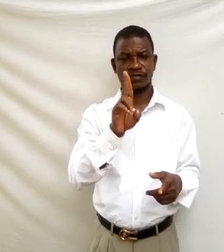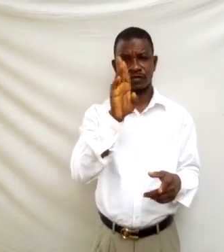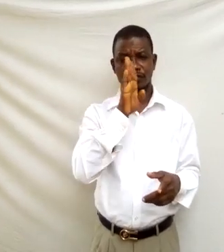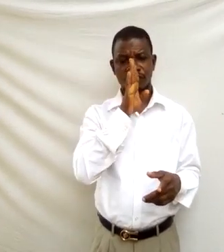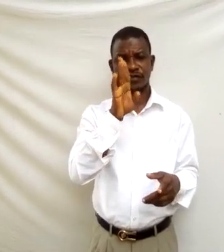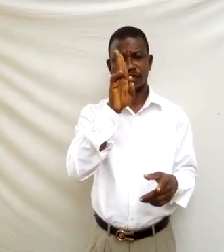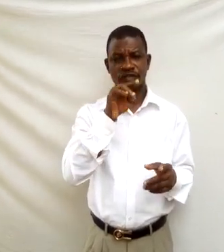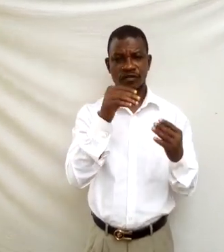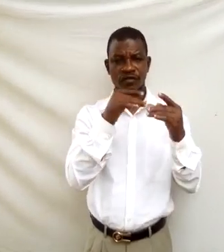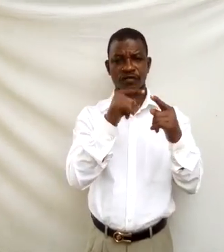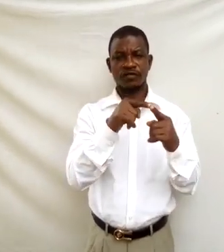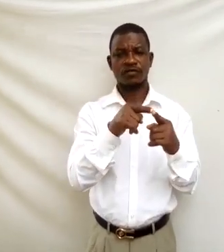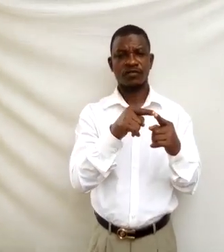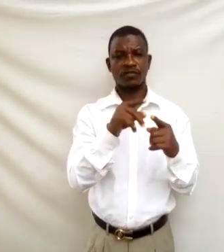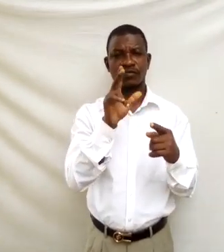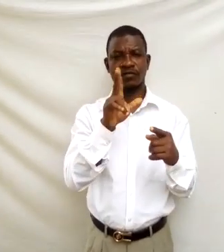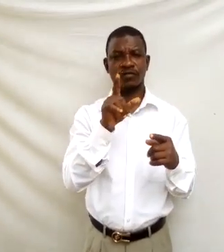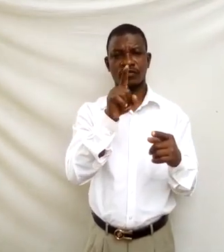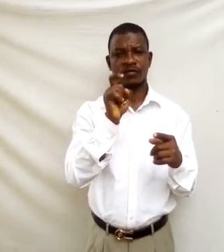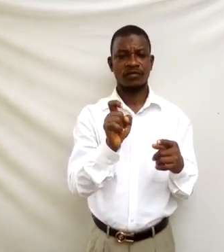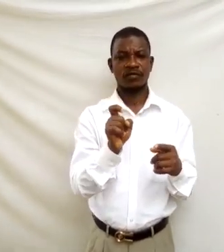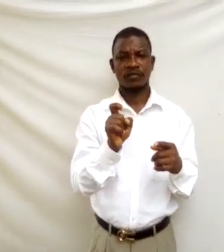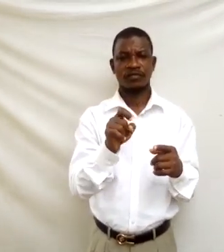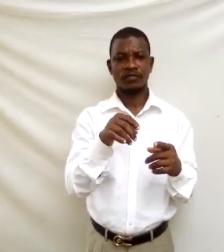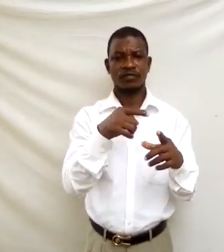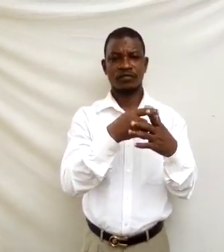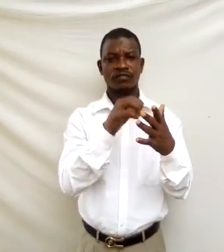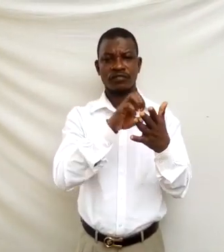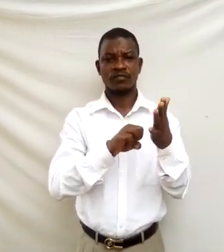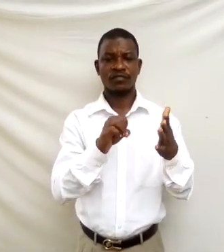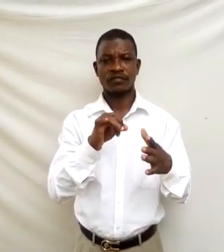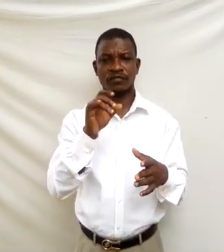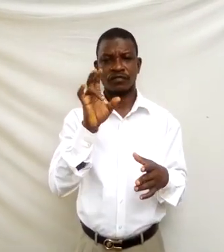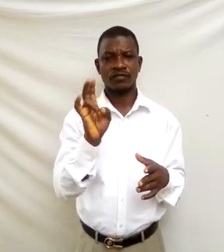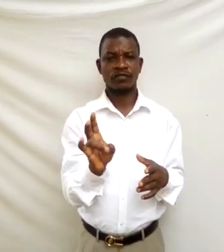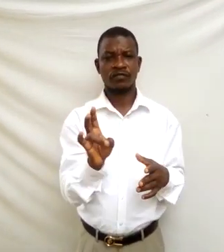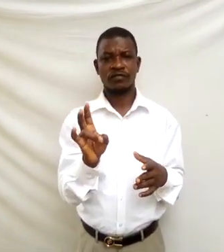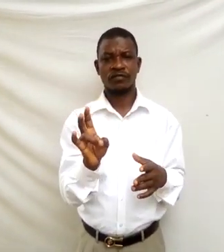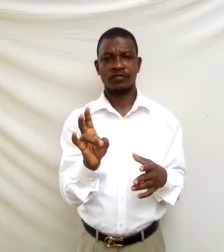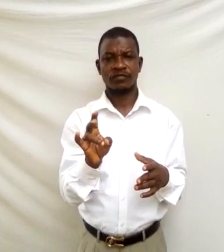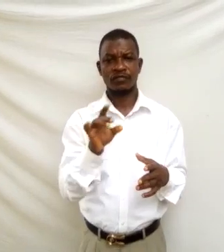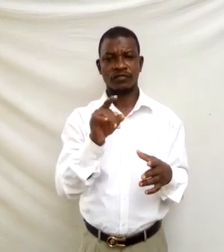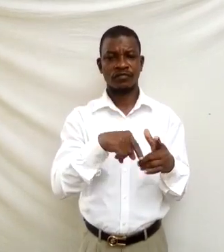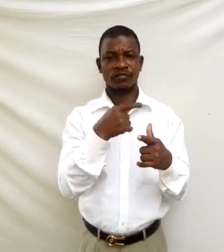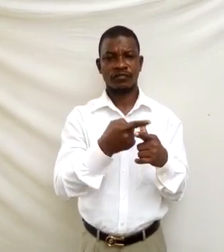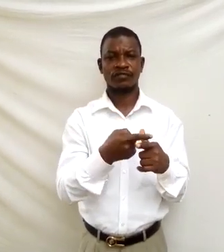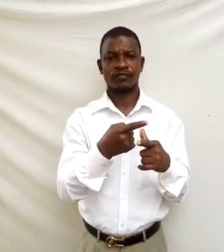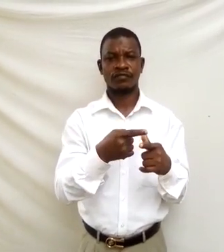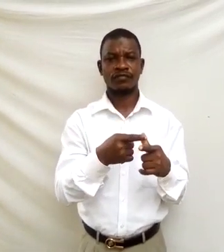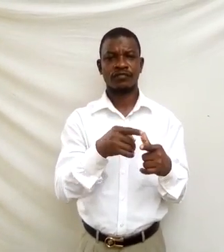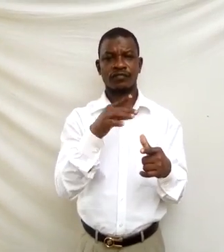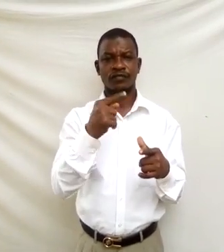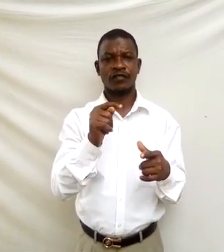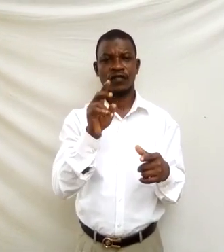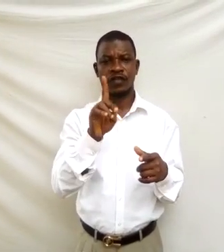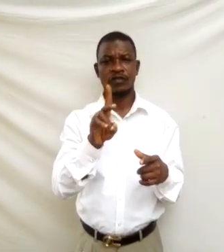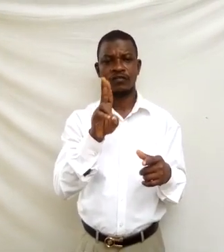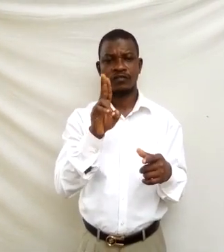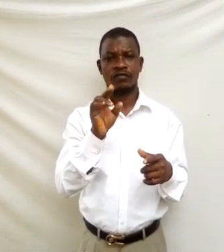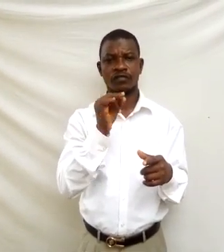to 3x minus seven then du dx is